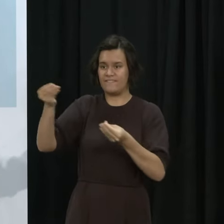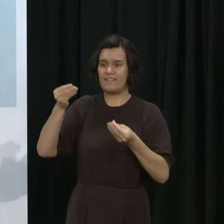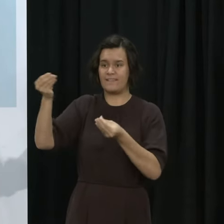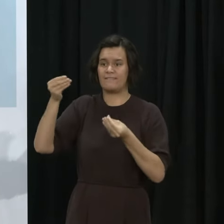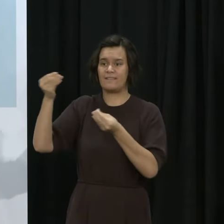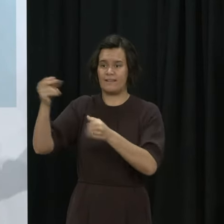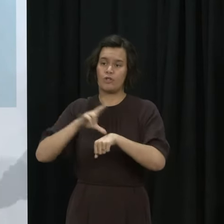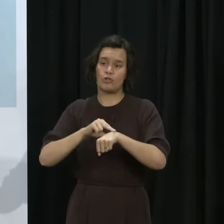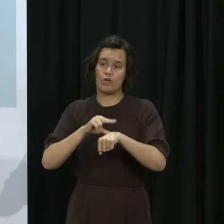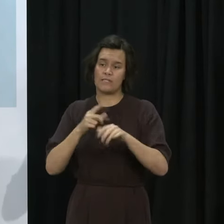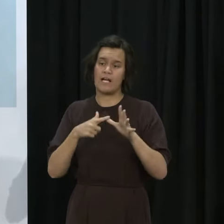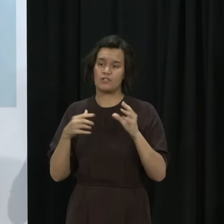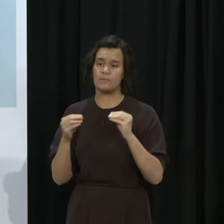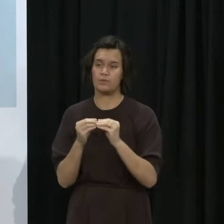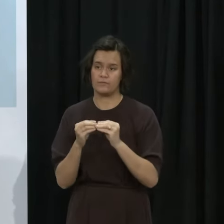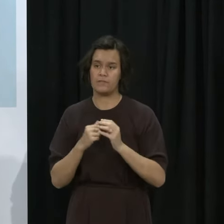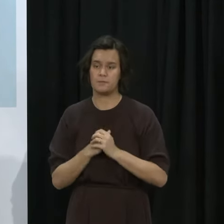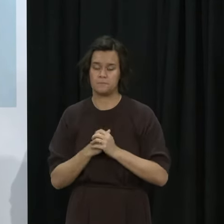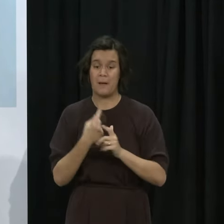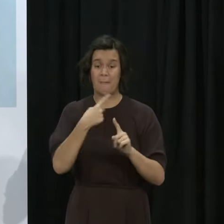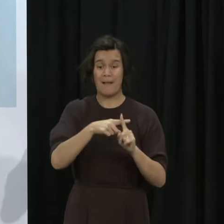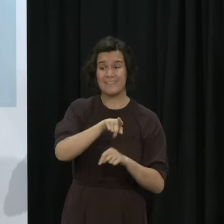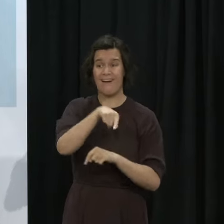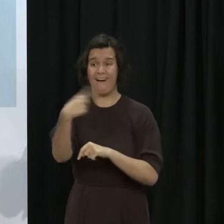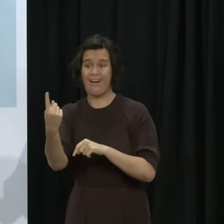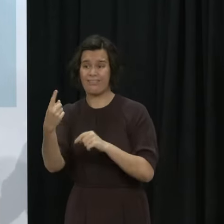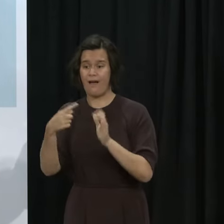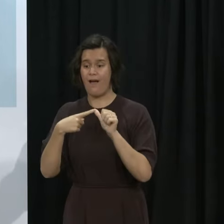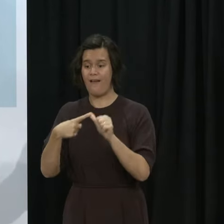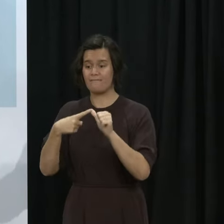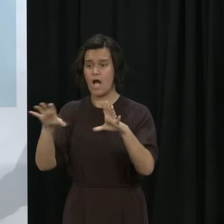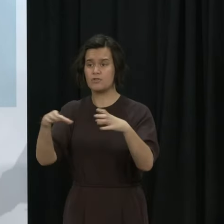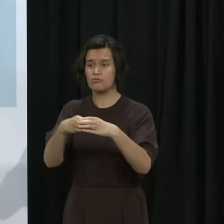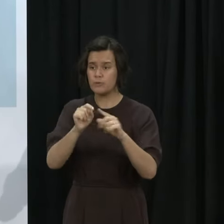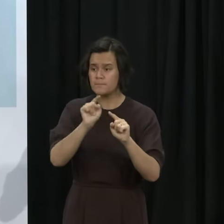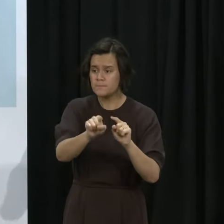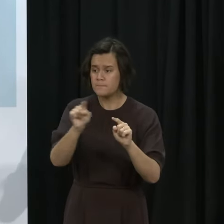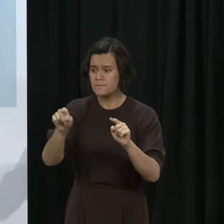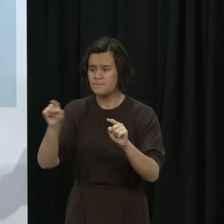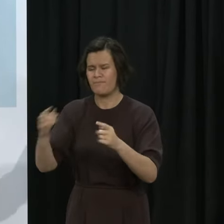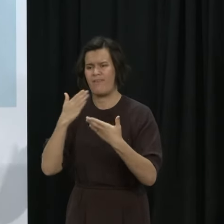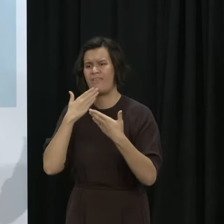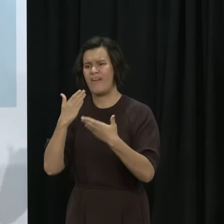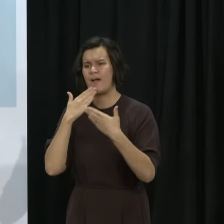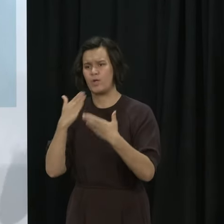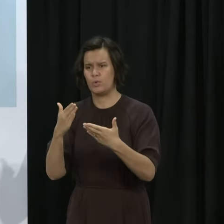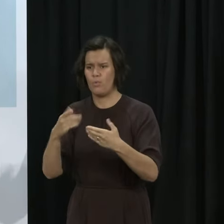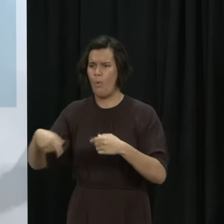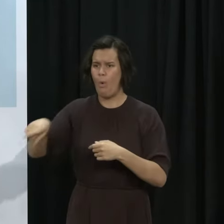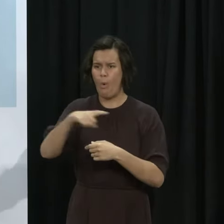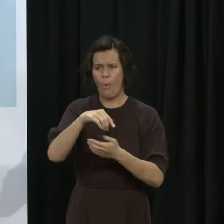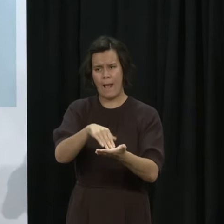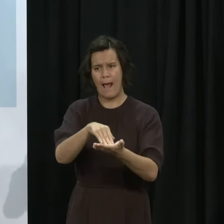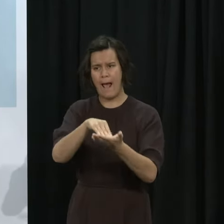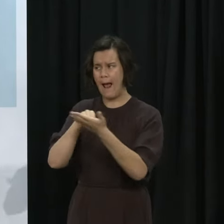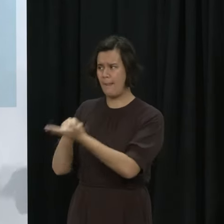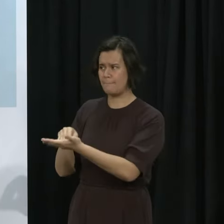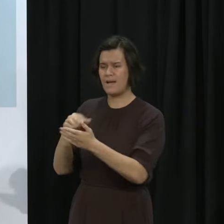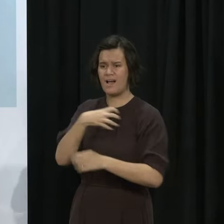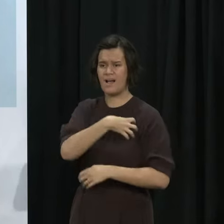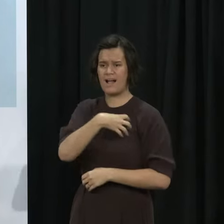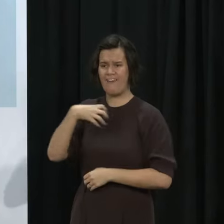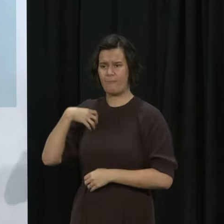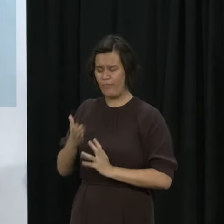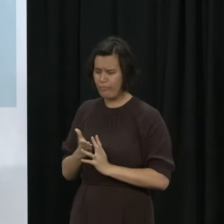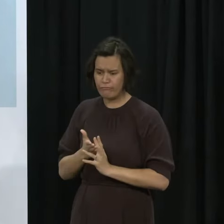them and also other members of our other technical advisory groups that have played such an important part in helping the government chart the